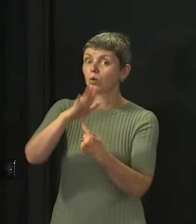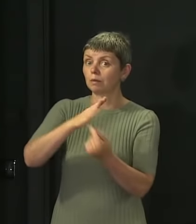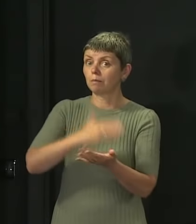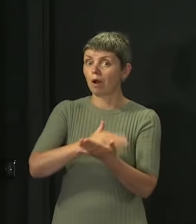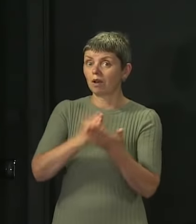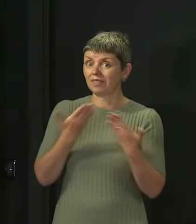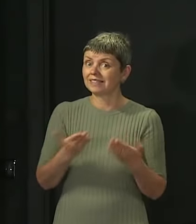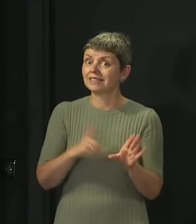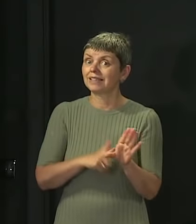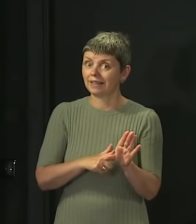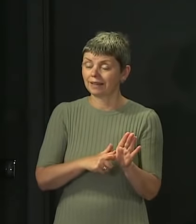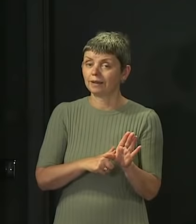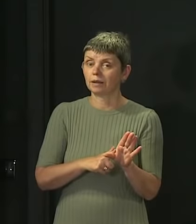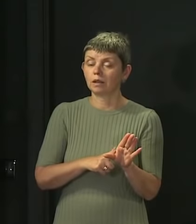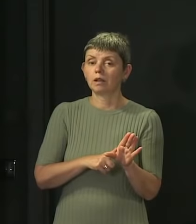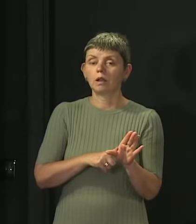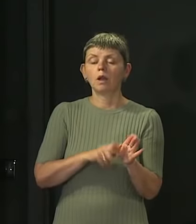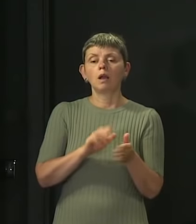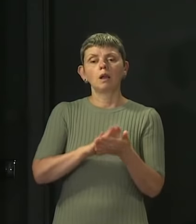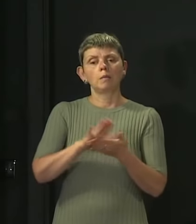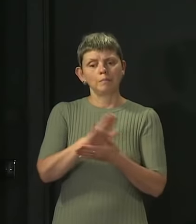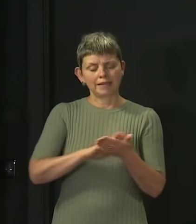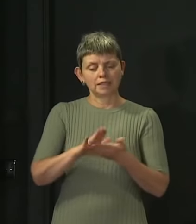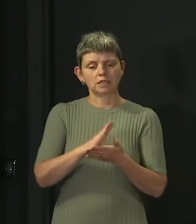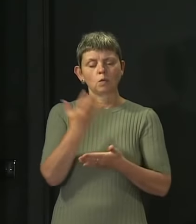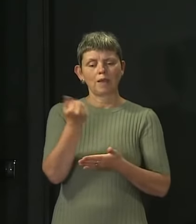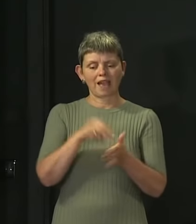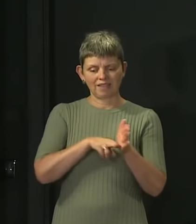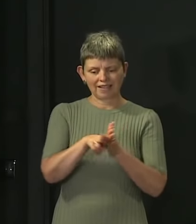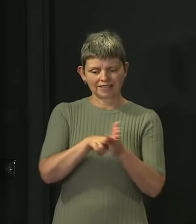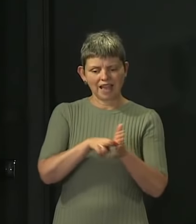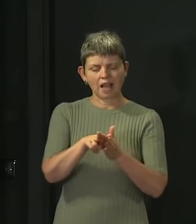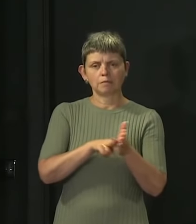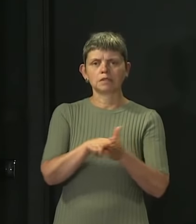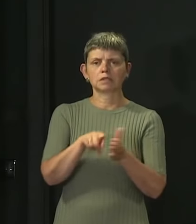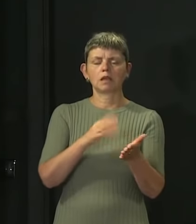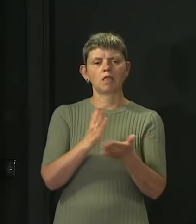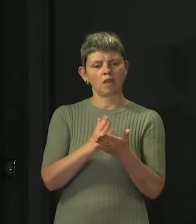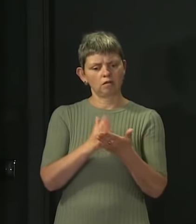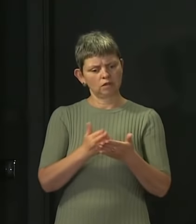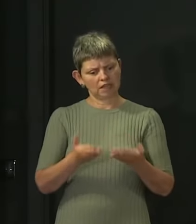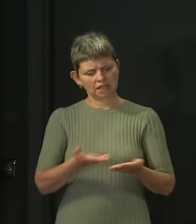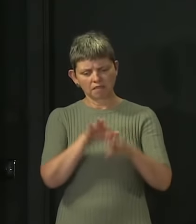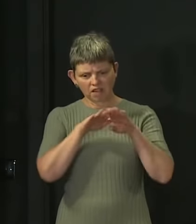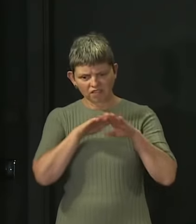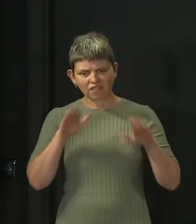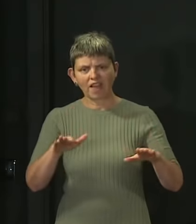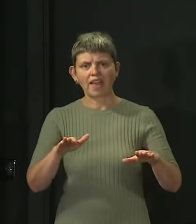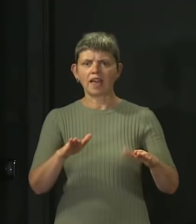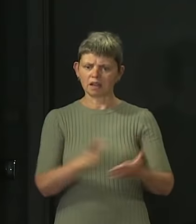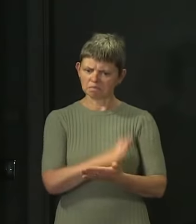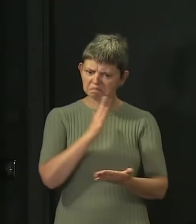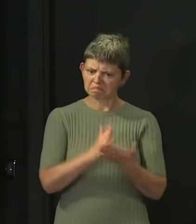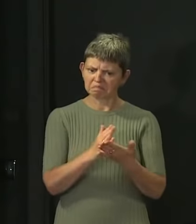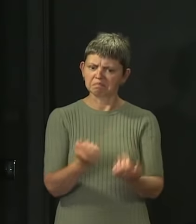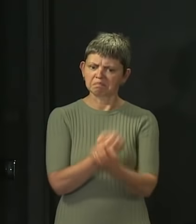results process that is credible, that has integrity, but also ensures in fairness for young people as well. And in terms